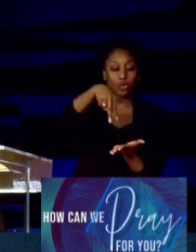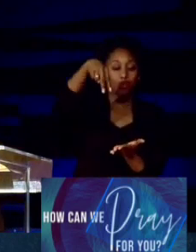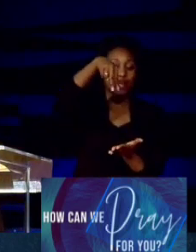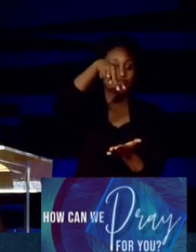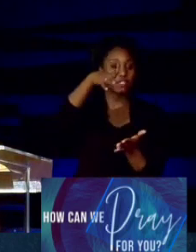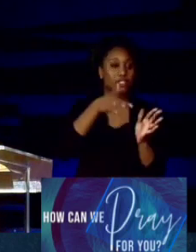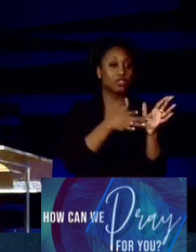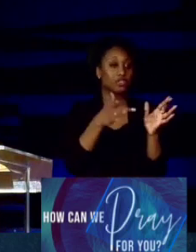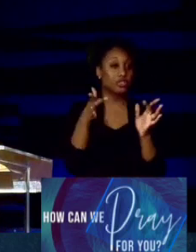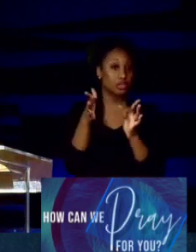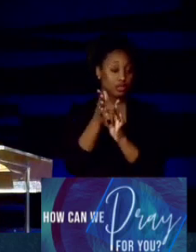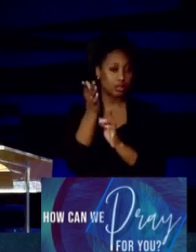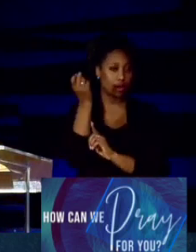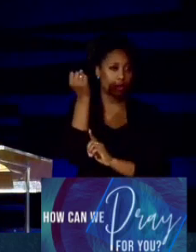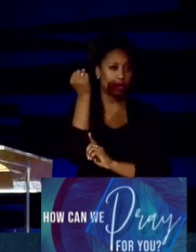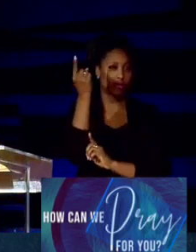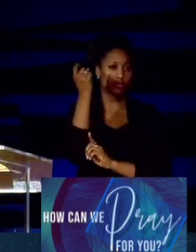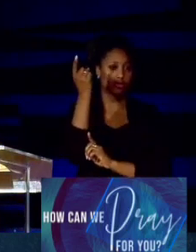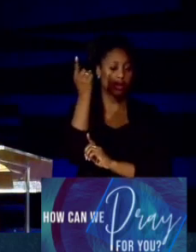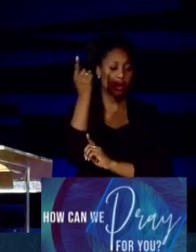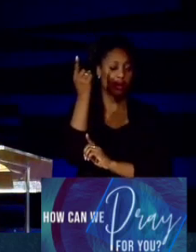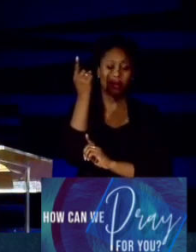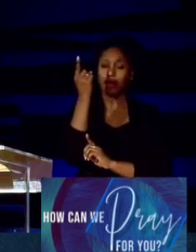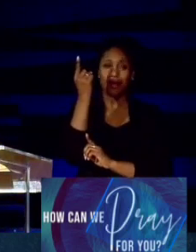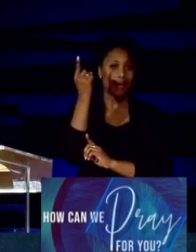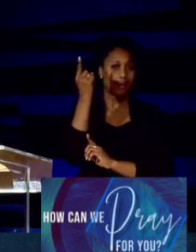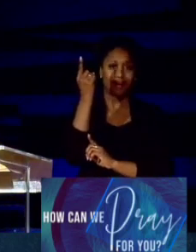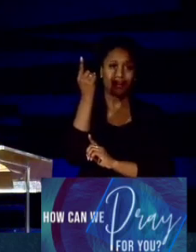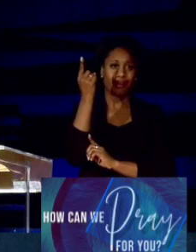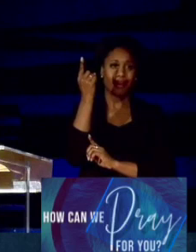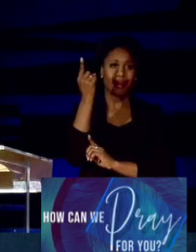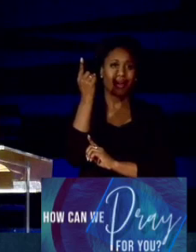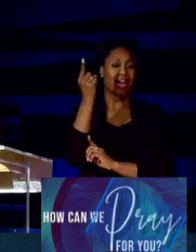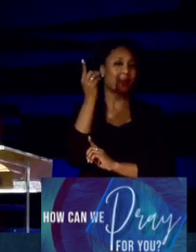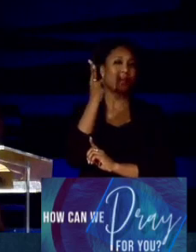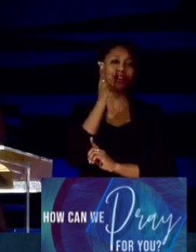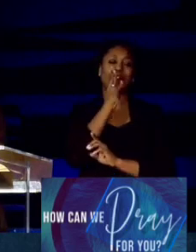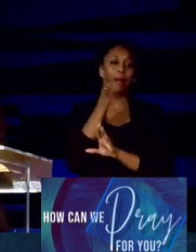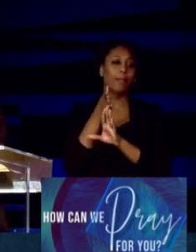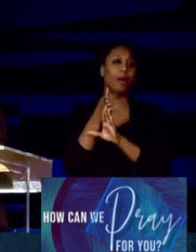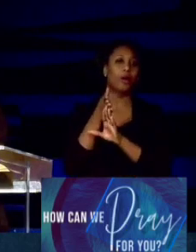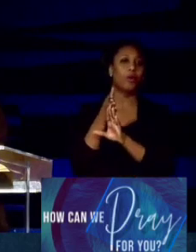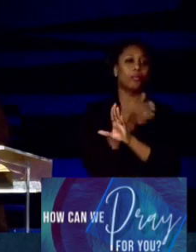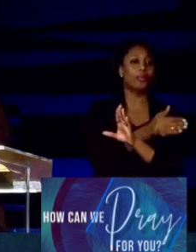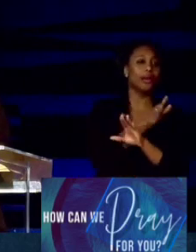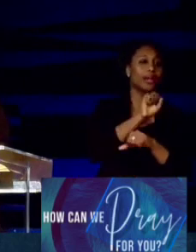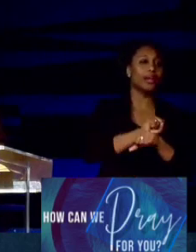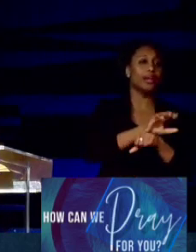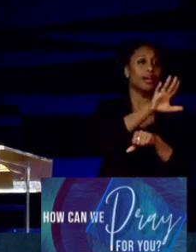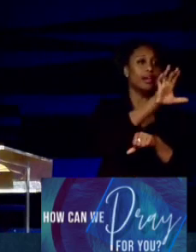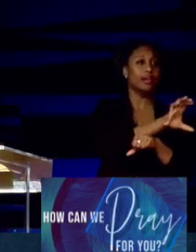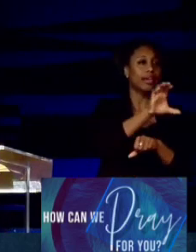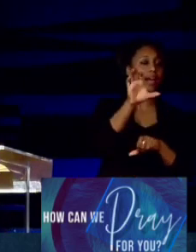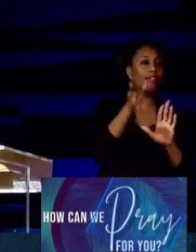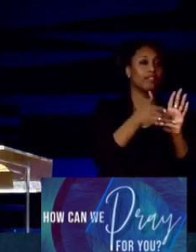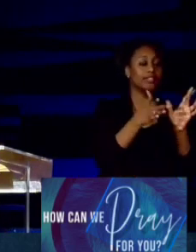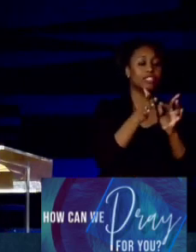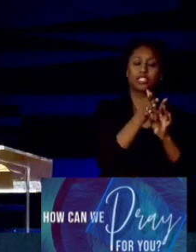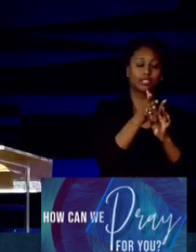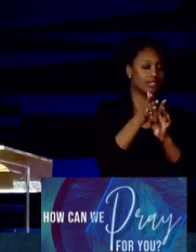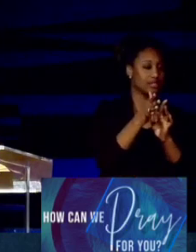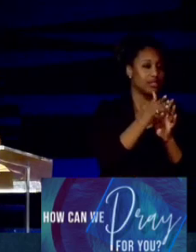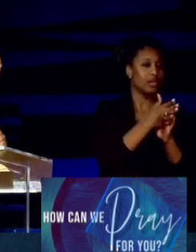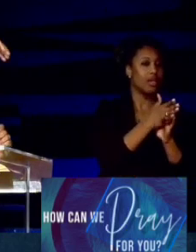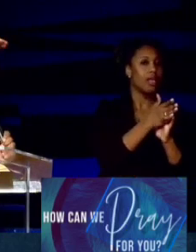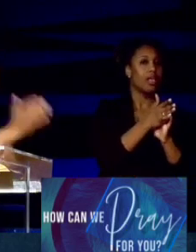Understand this. I am not talking about the pre-Calvary Jesus. I'm talking about